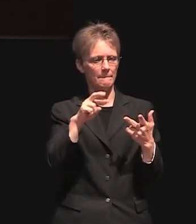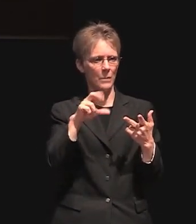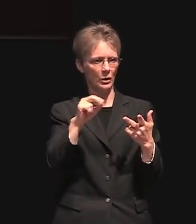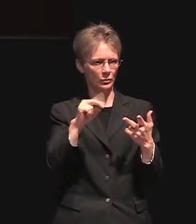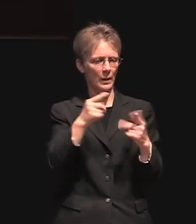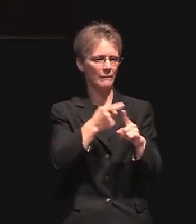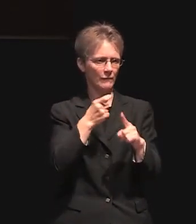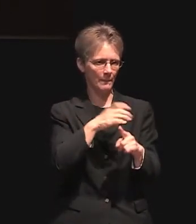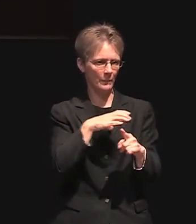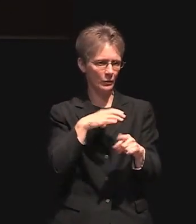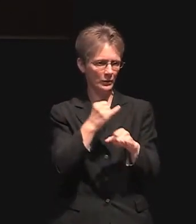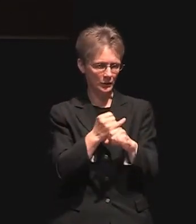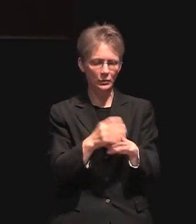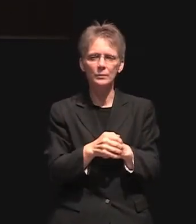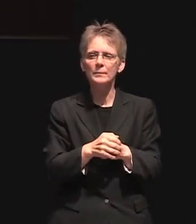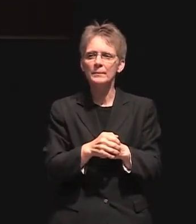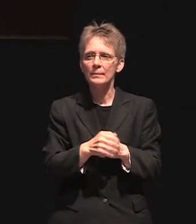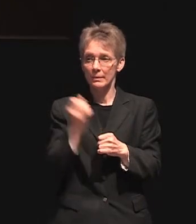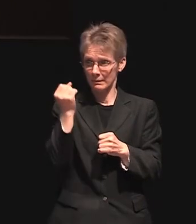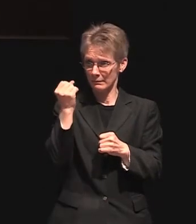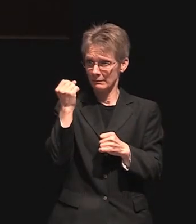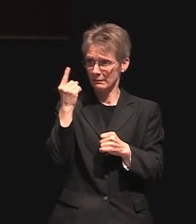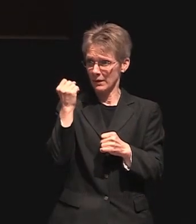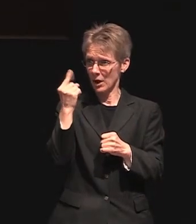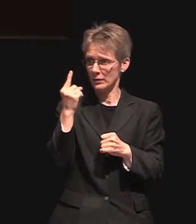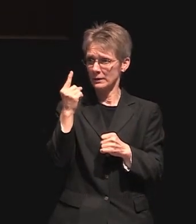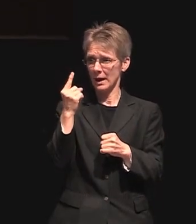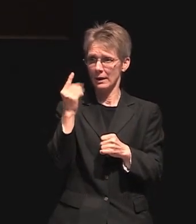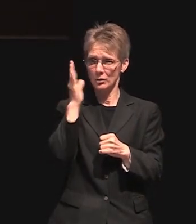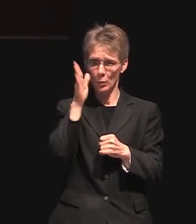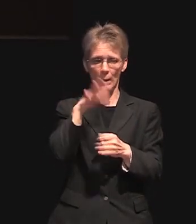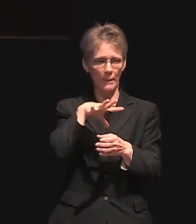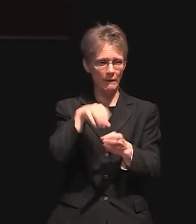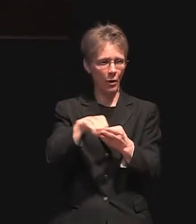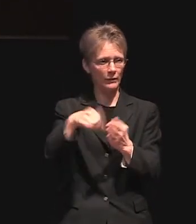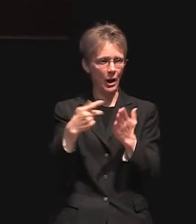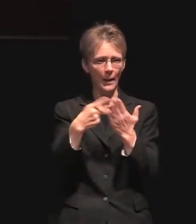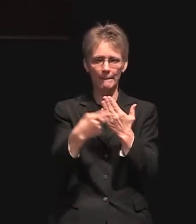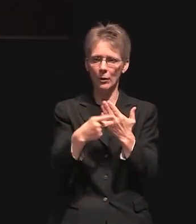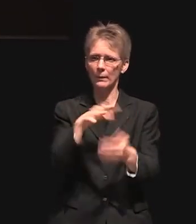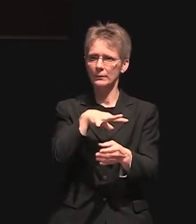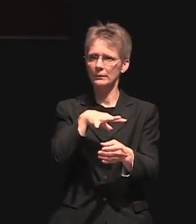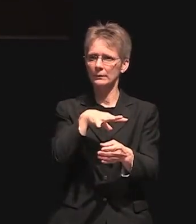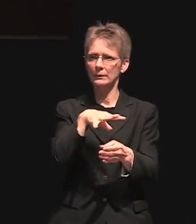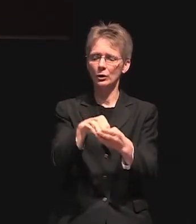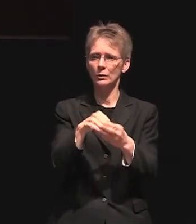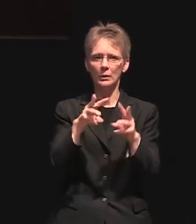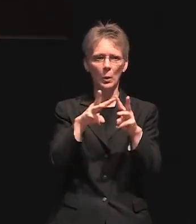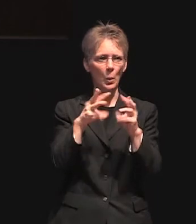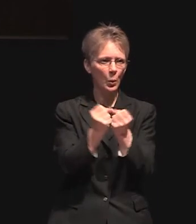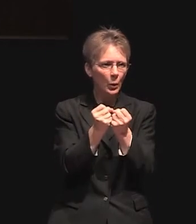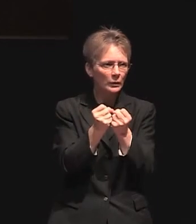i understand you will be involved in programs this afternoon including i believe a workshop from mansa